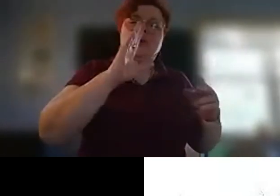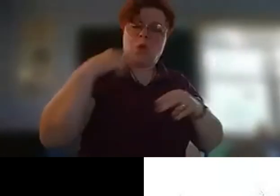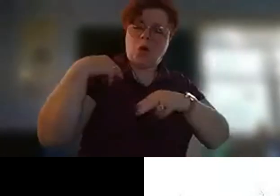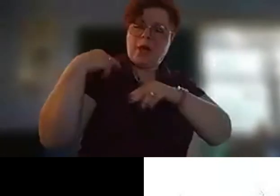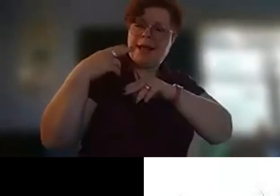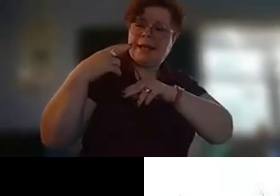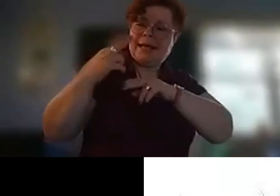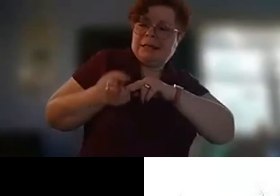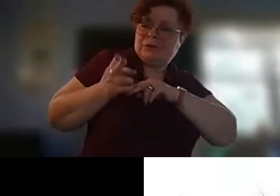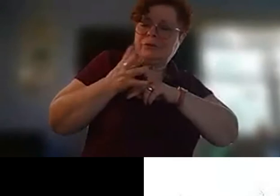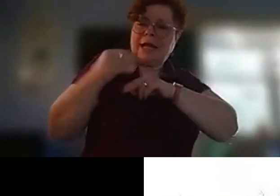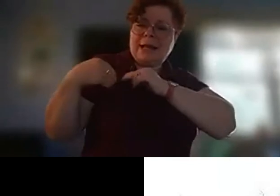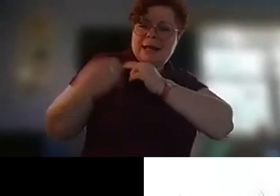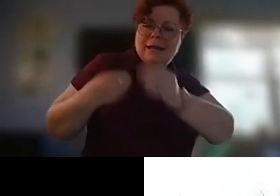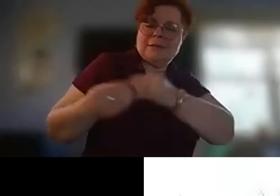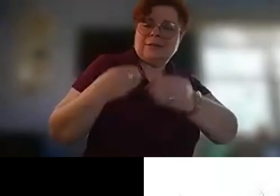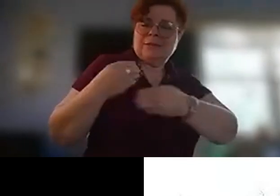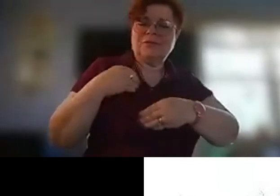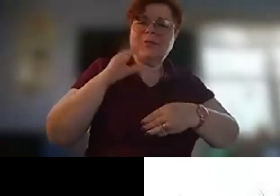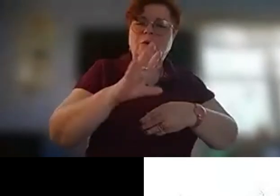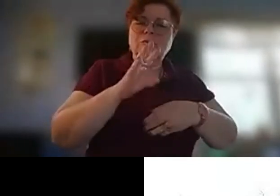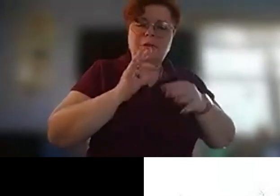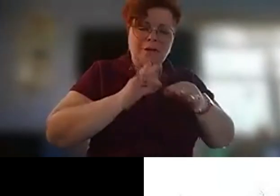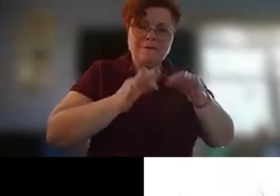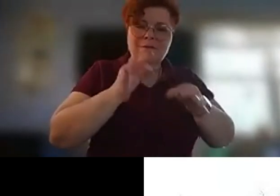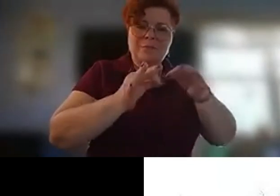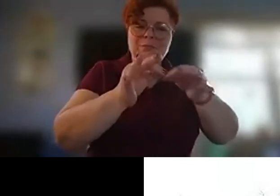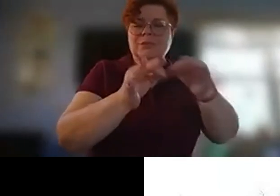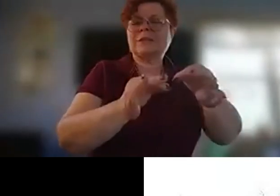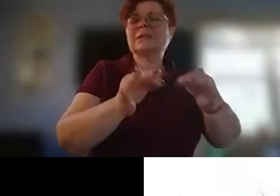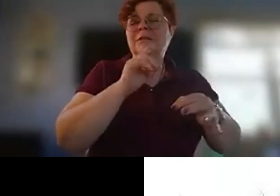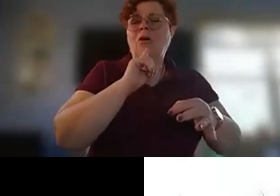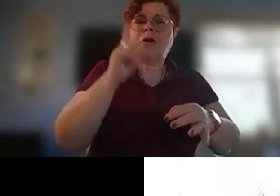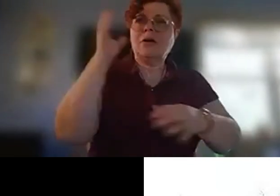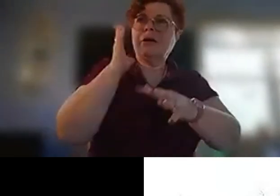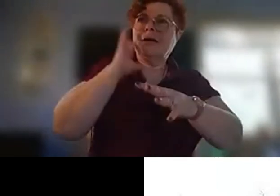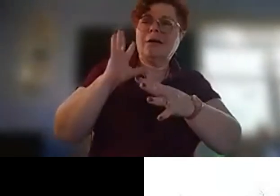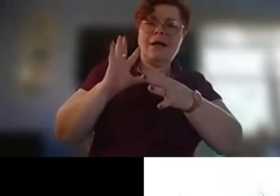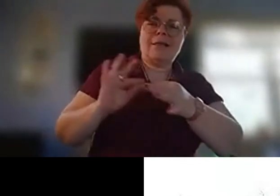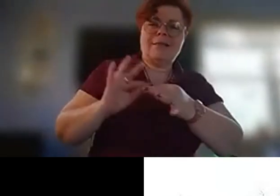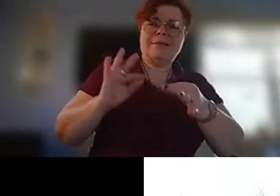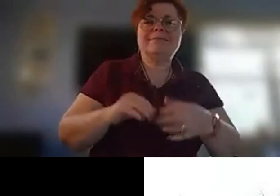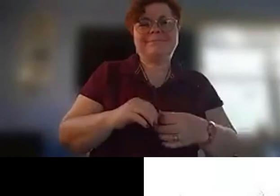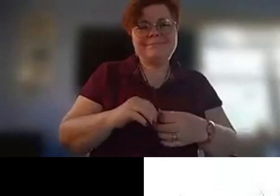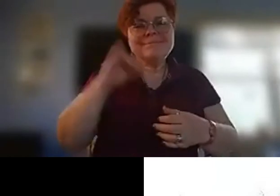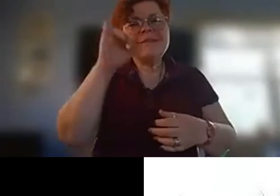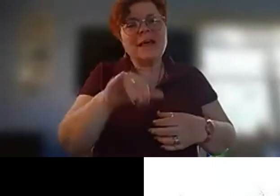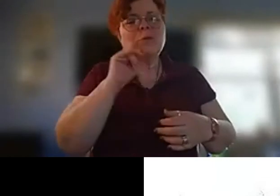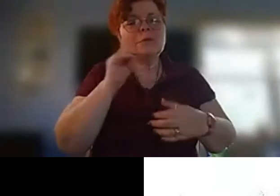history their footprints are our legacy you know you so that you know that was brought home too just like